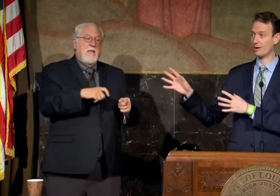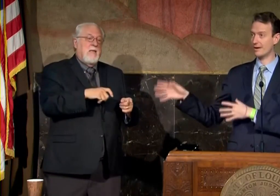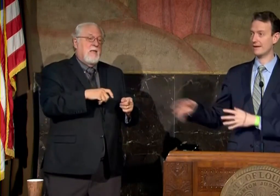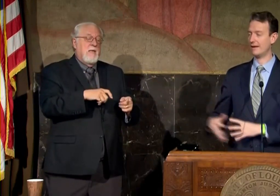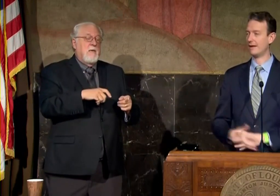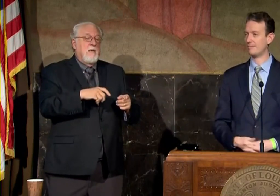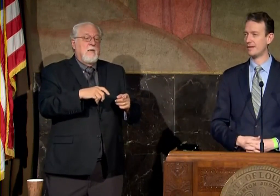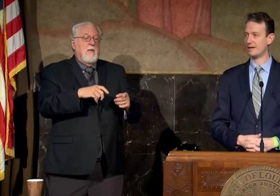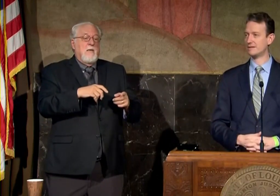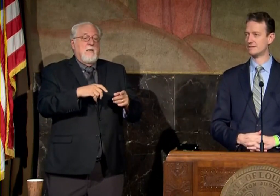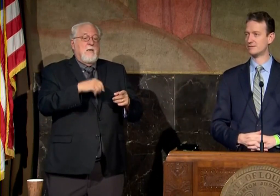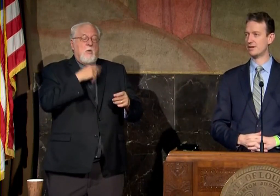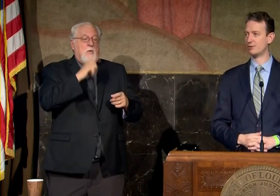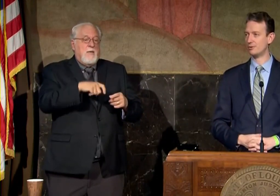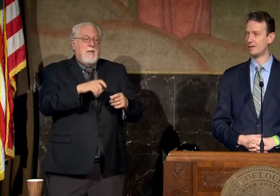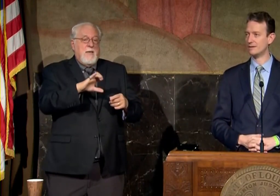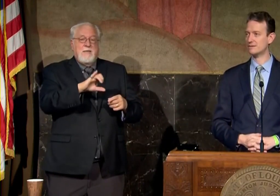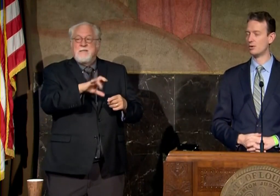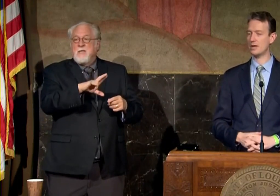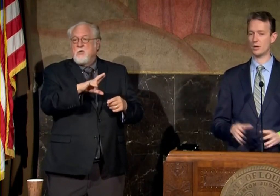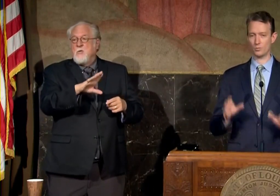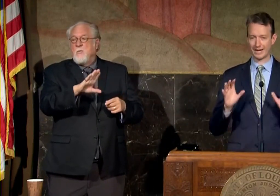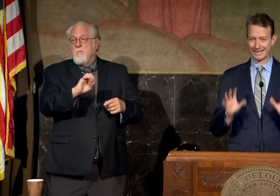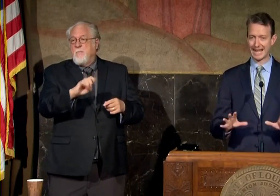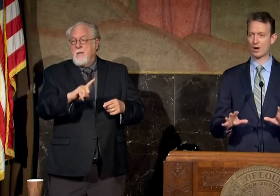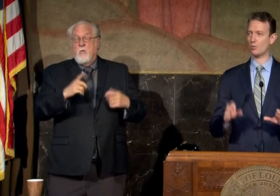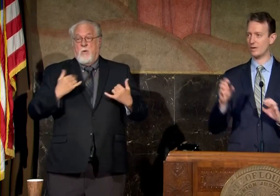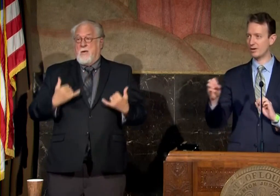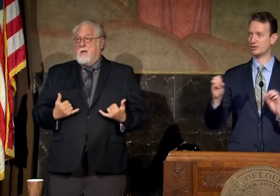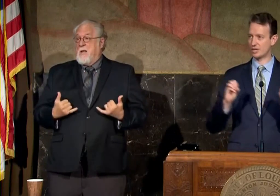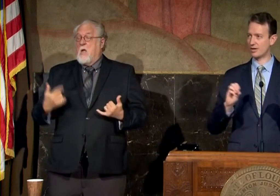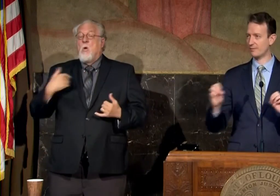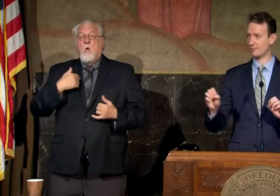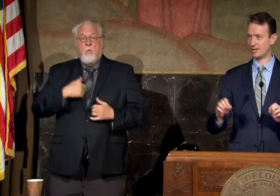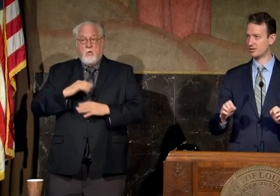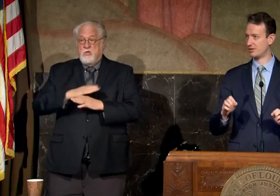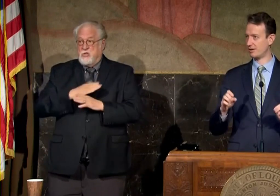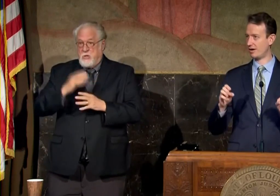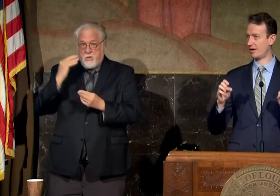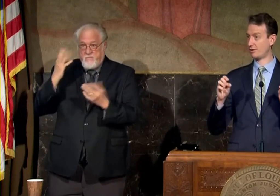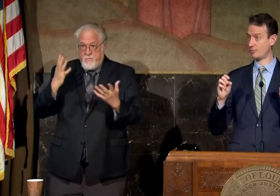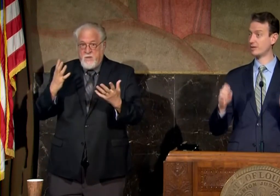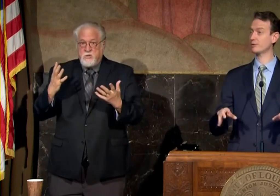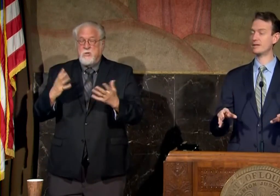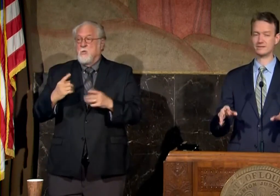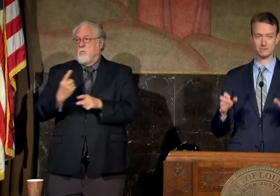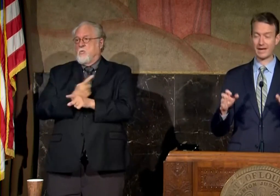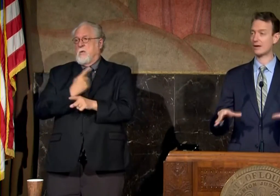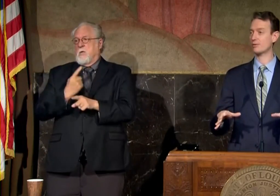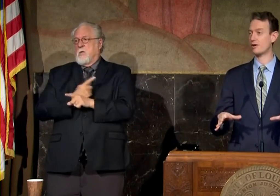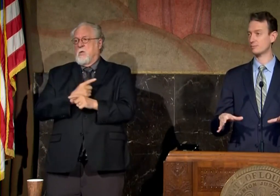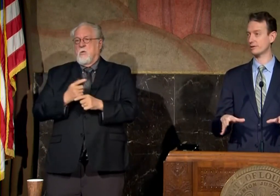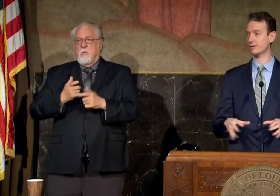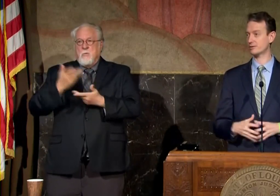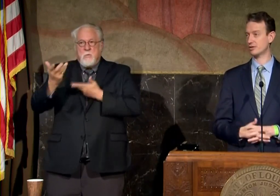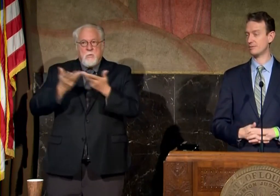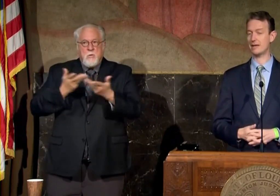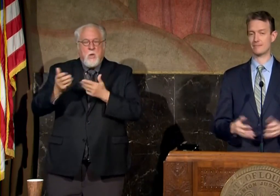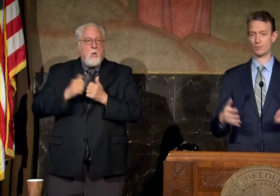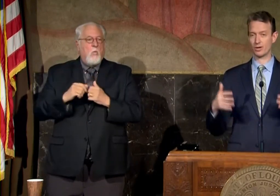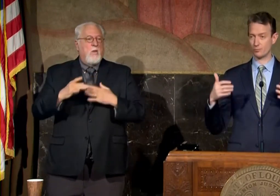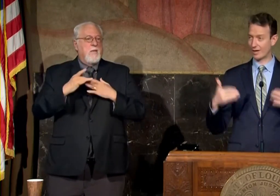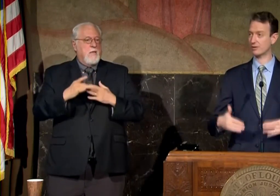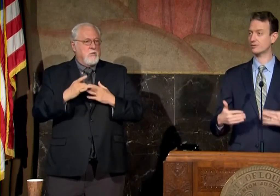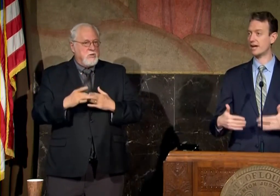or an intensive care unit bed so right now we are sharing information on a regular basis back with hospital leadership